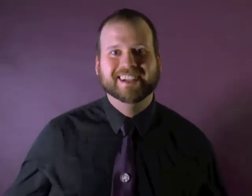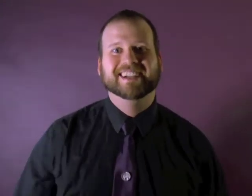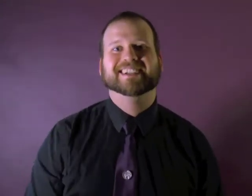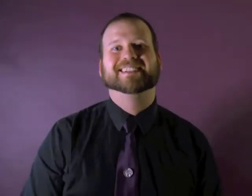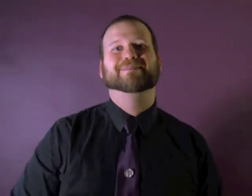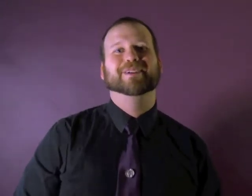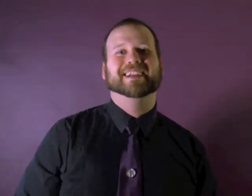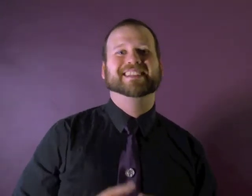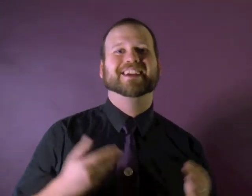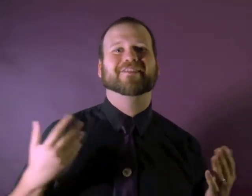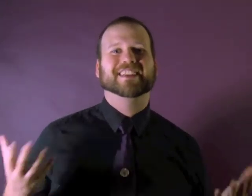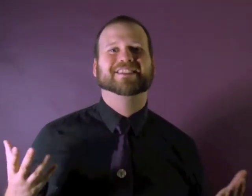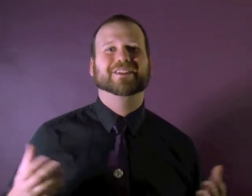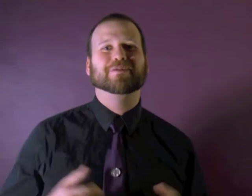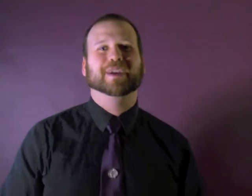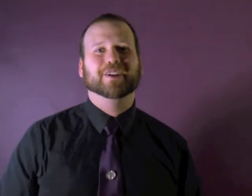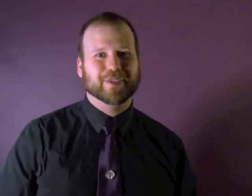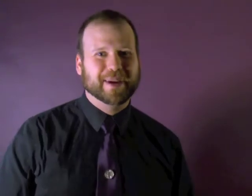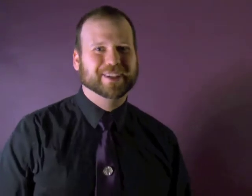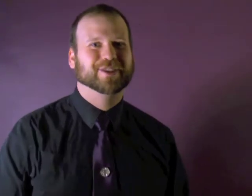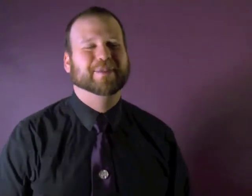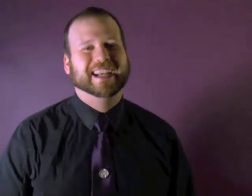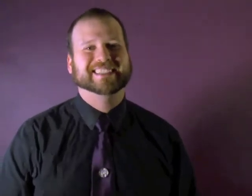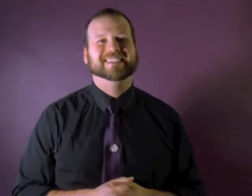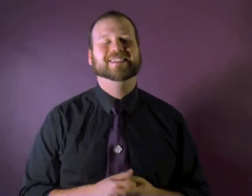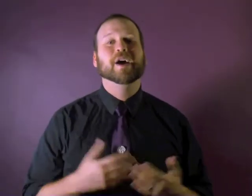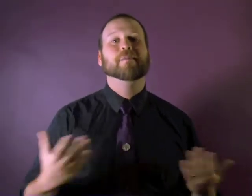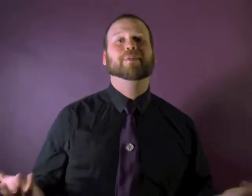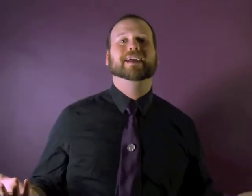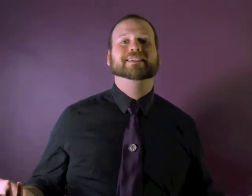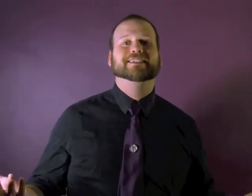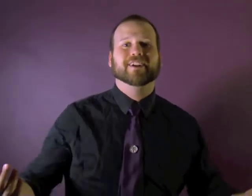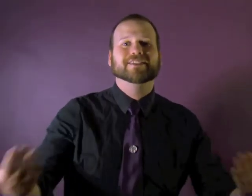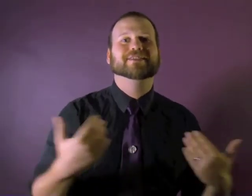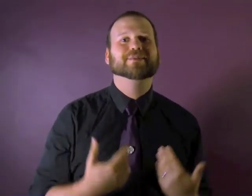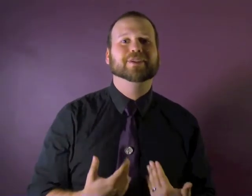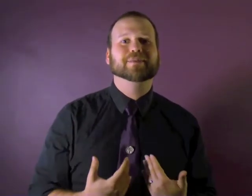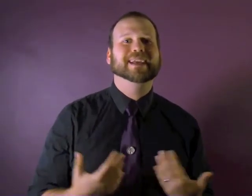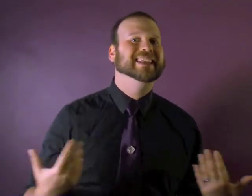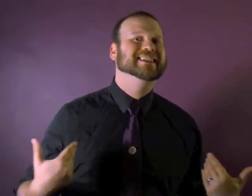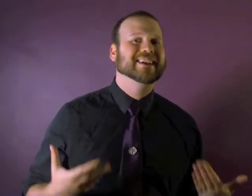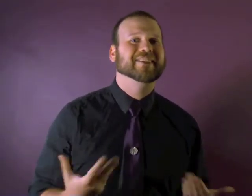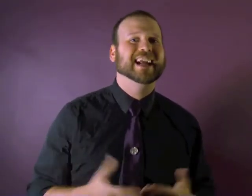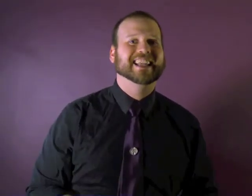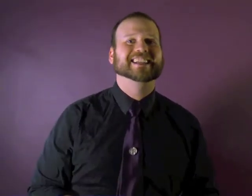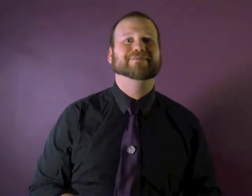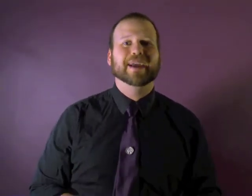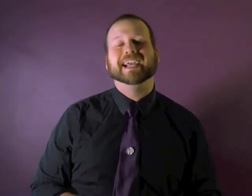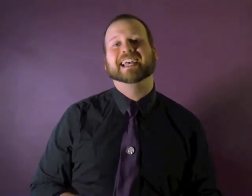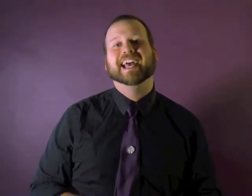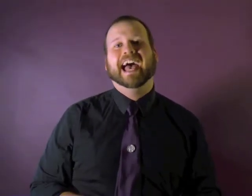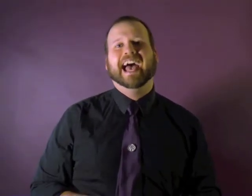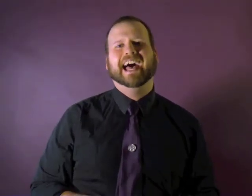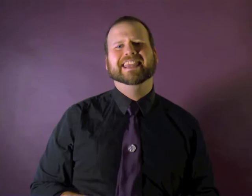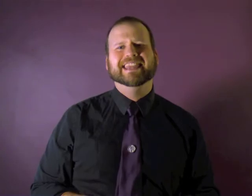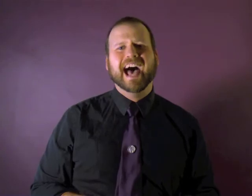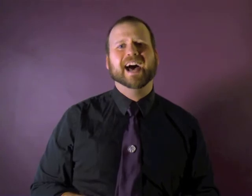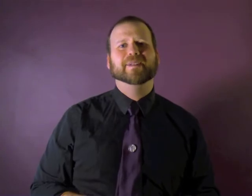you're supporting stuff that's too weird for mainstream magazines, but you're also supporting me and the stuff that I like to make, and that